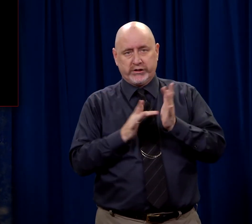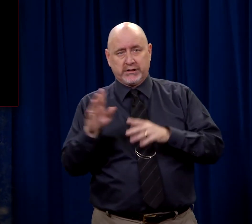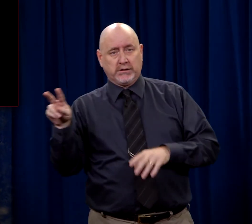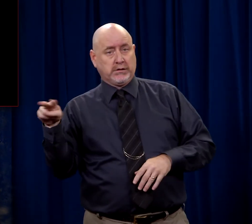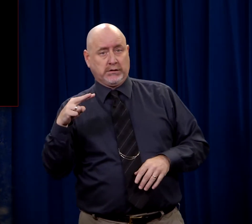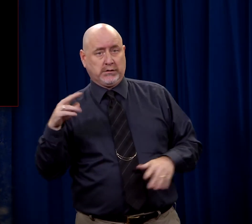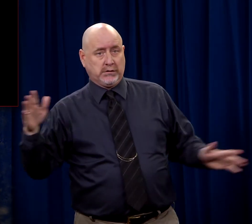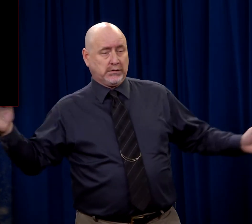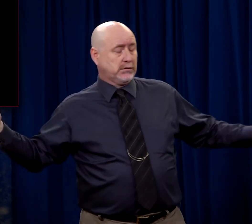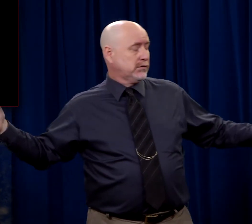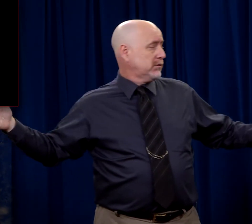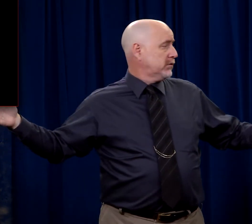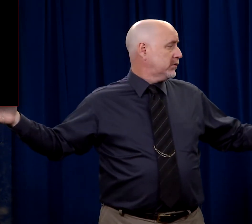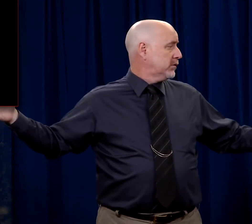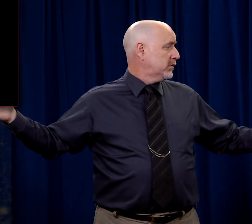And Jesus turns to him and says,